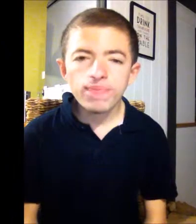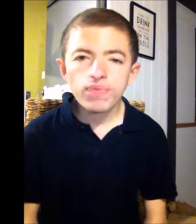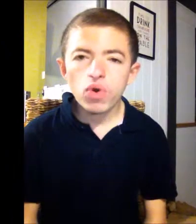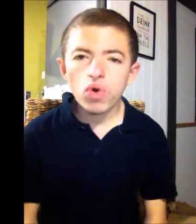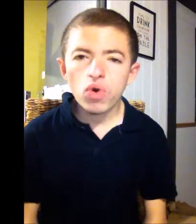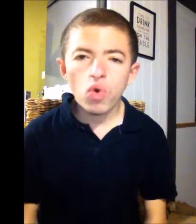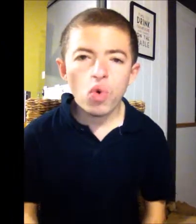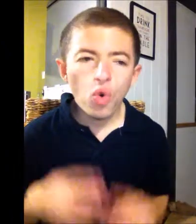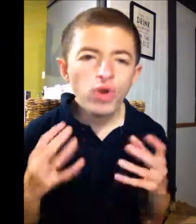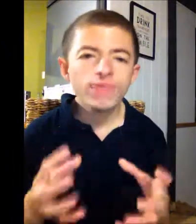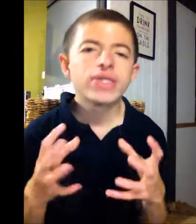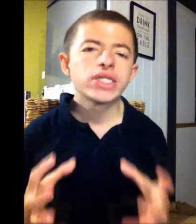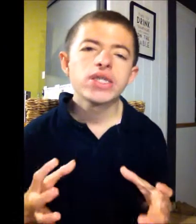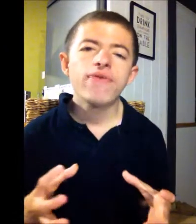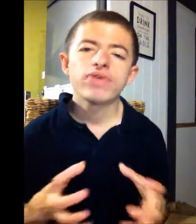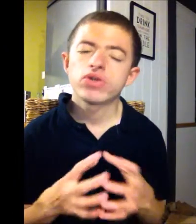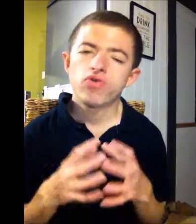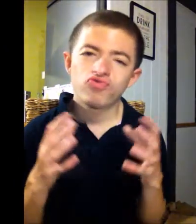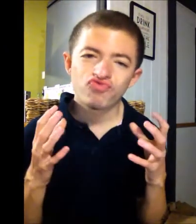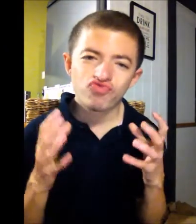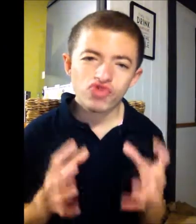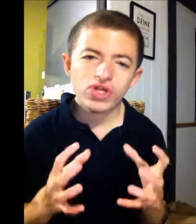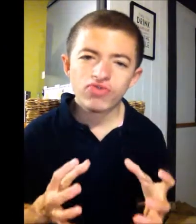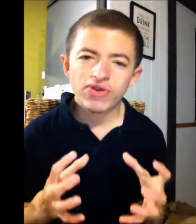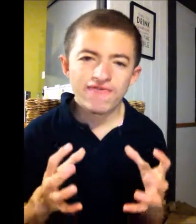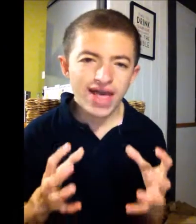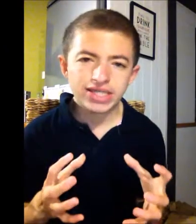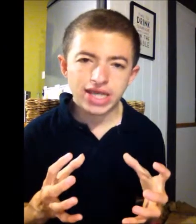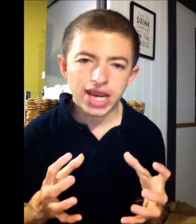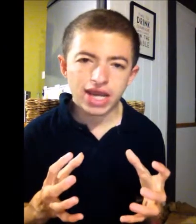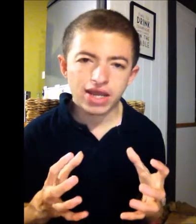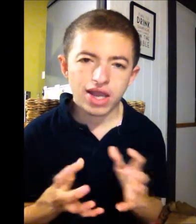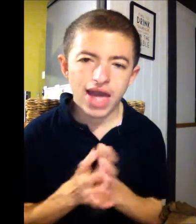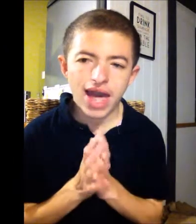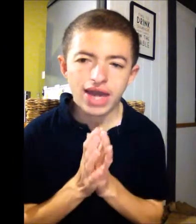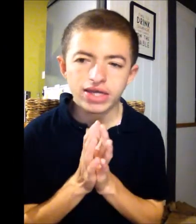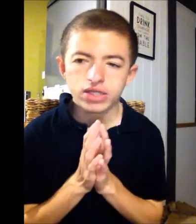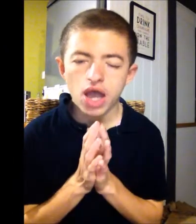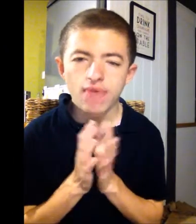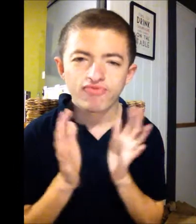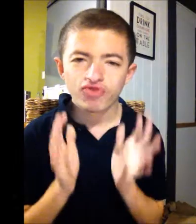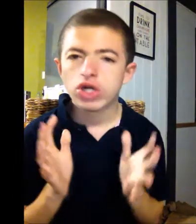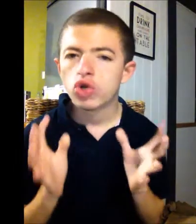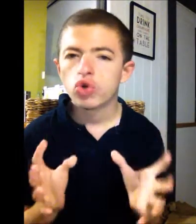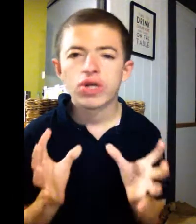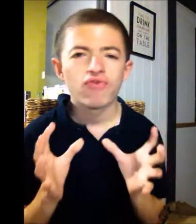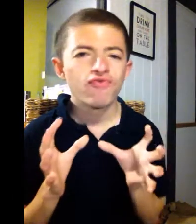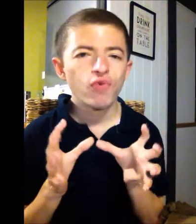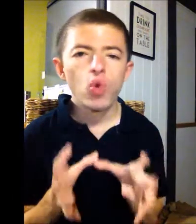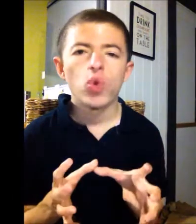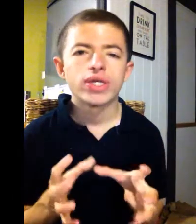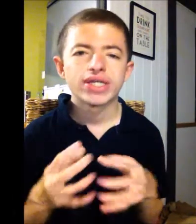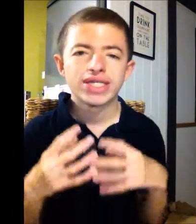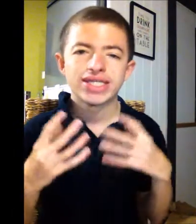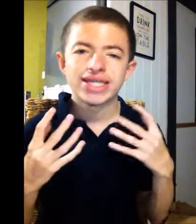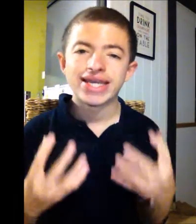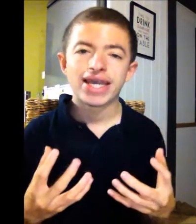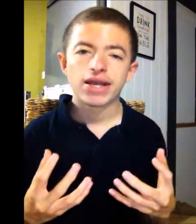all of this stuff is really, really fascinating. And I'm really looking forward to seeing